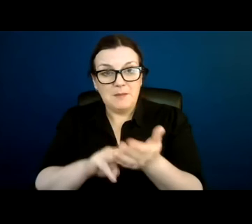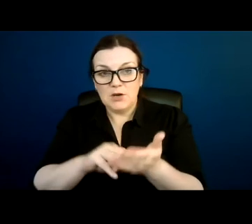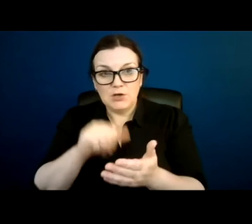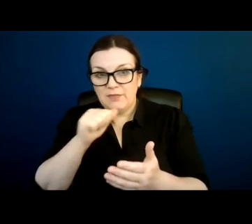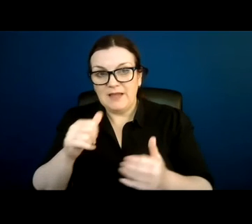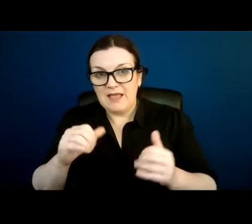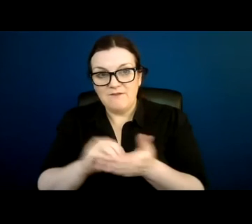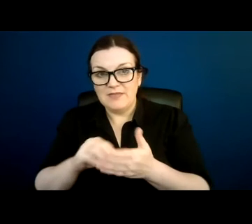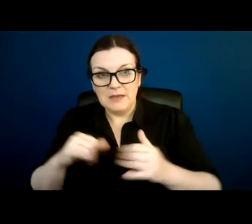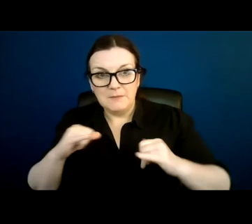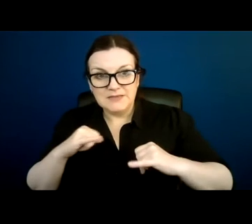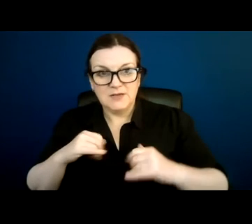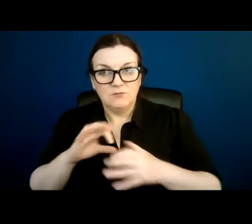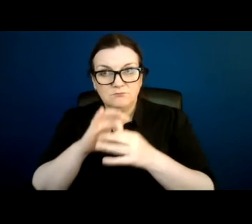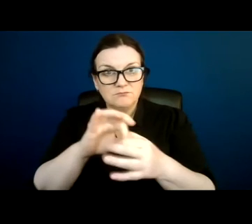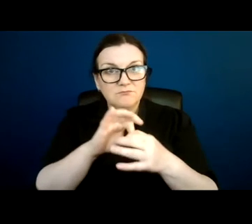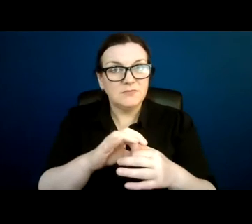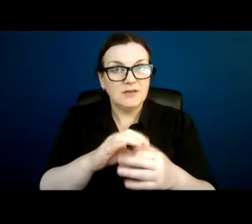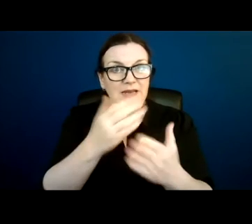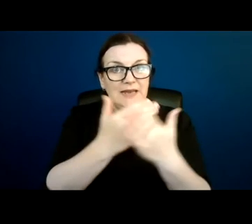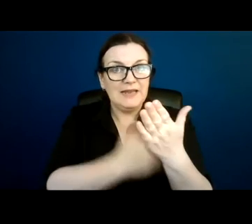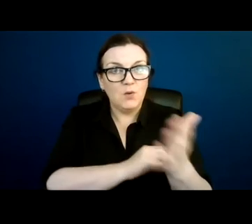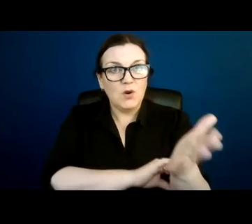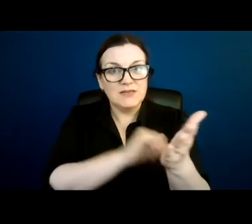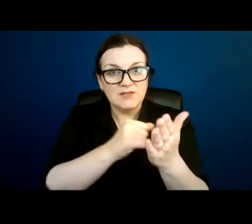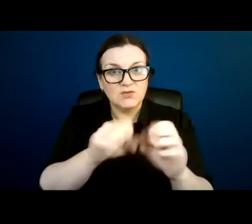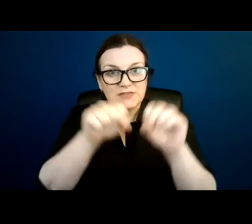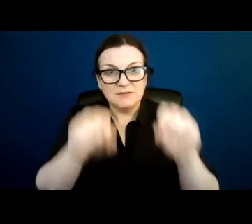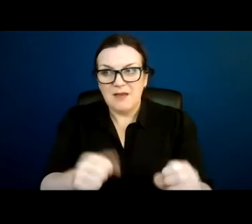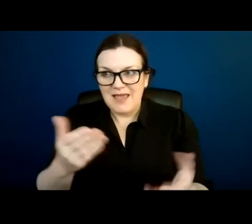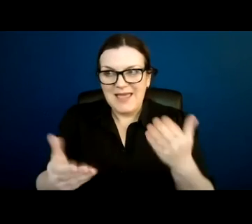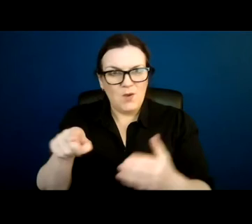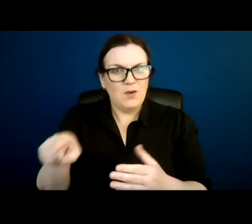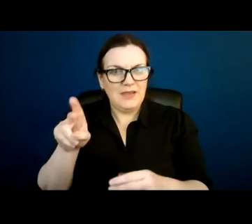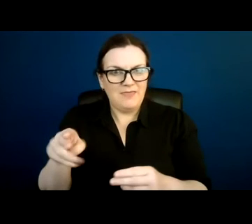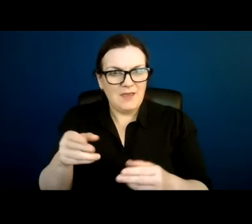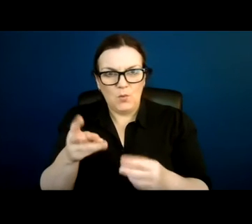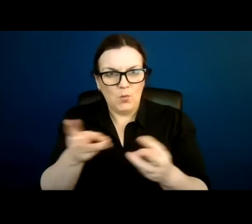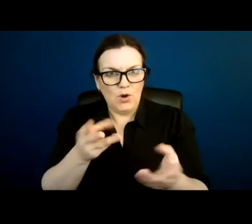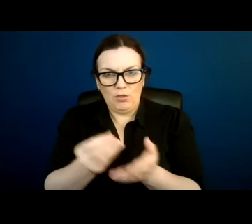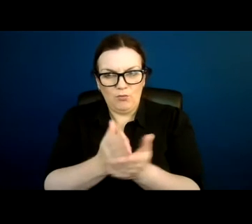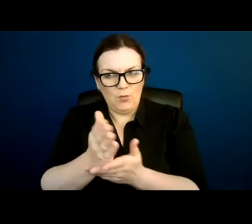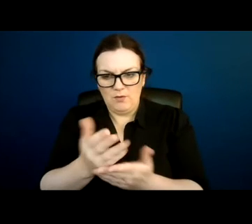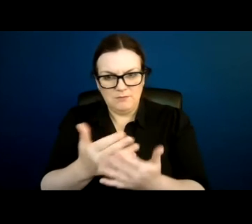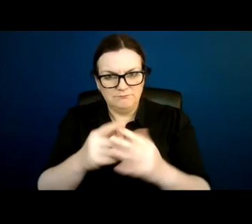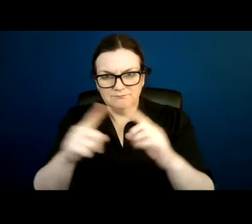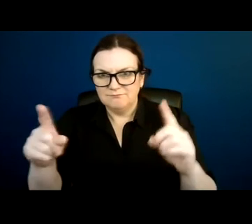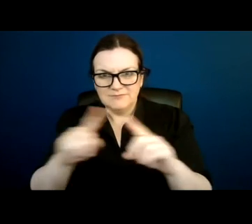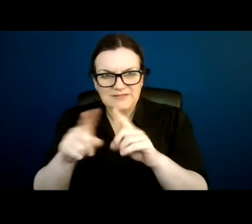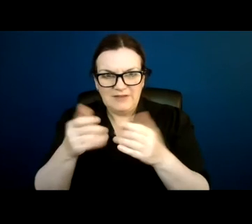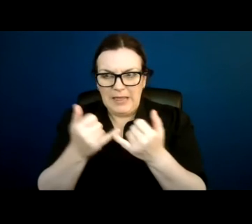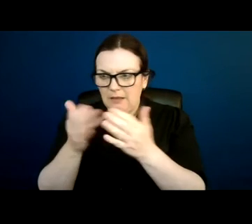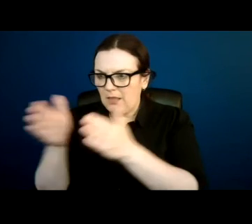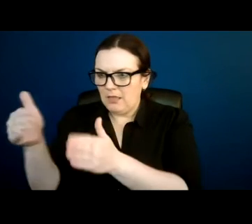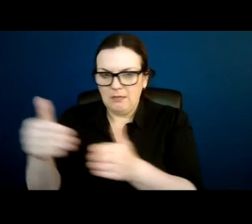organizations or legal systems that we've been speaking about. How can they work their way through this labyrinth of regulation? So I might